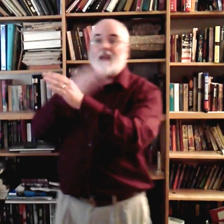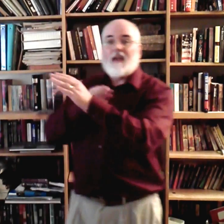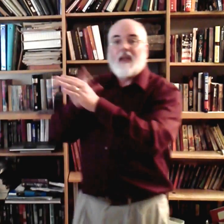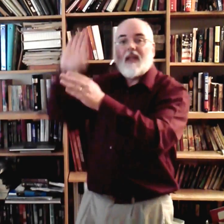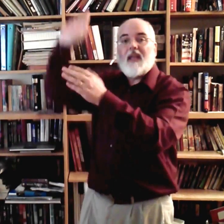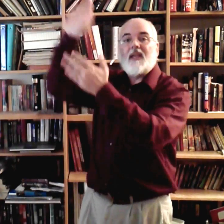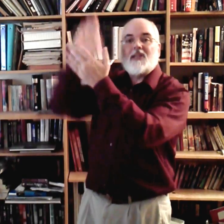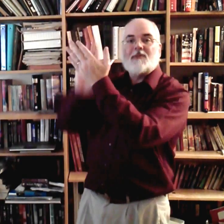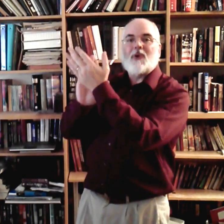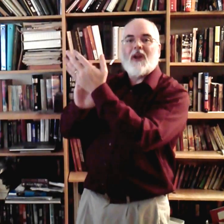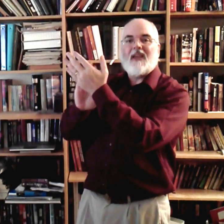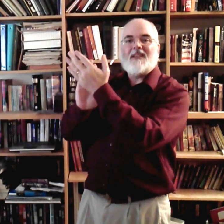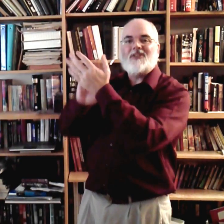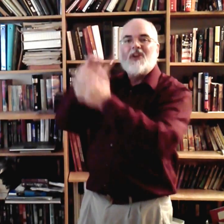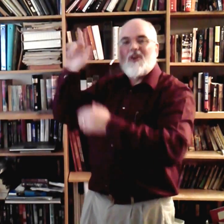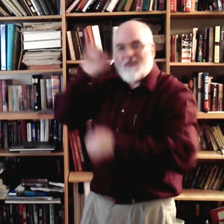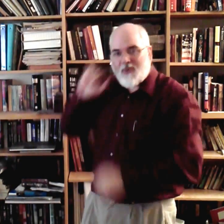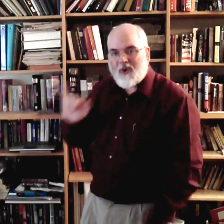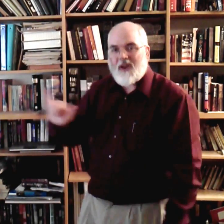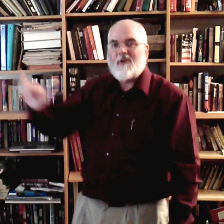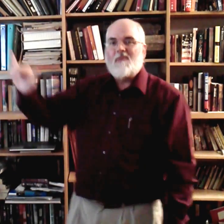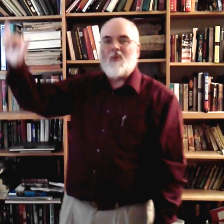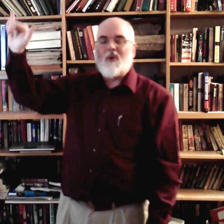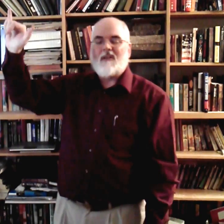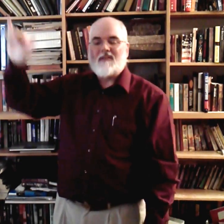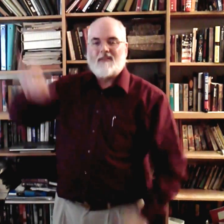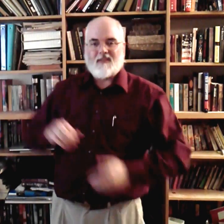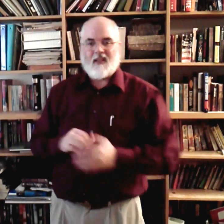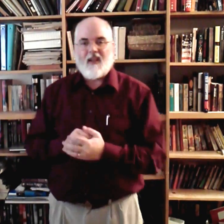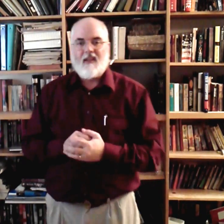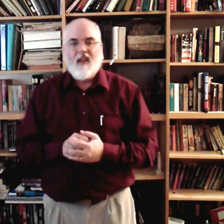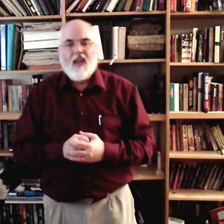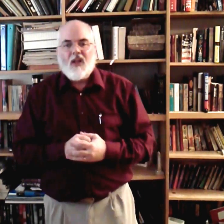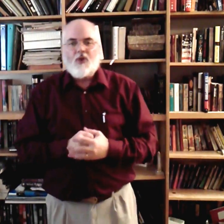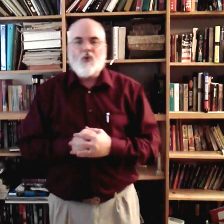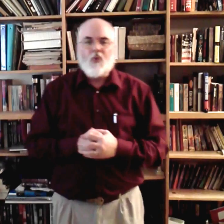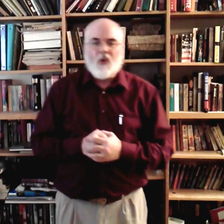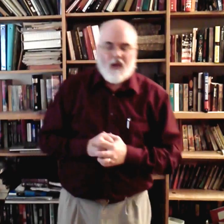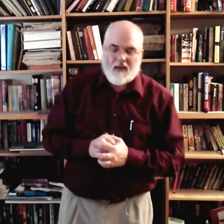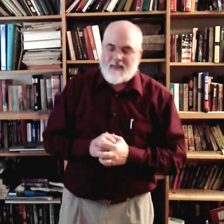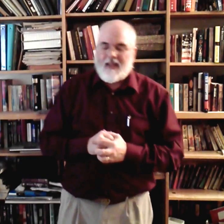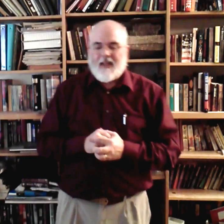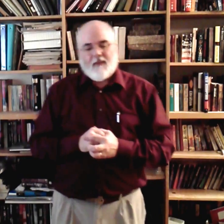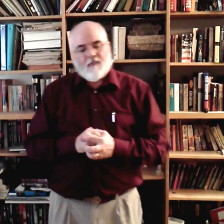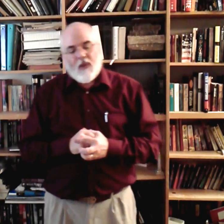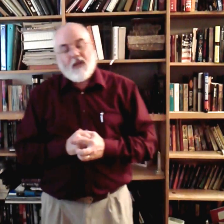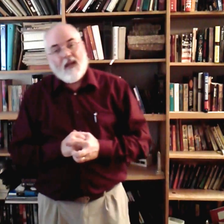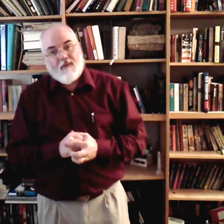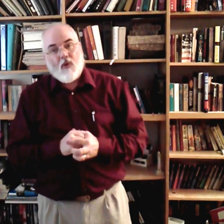His praise forevermore. Okay? Two. We can leave the word